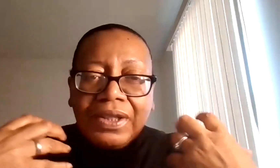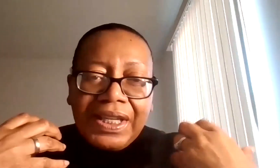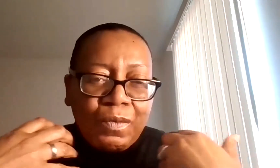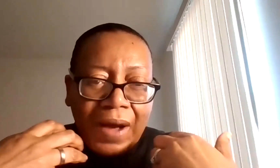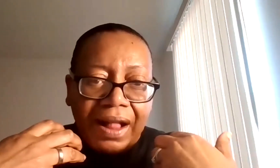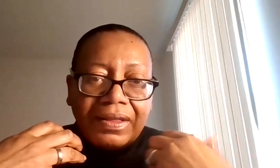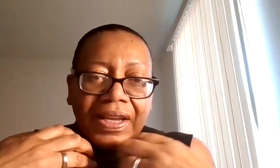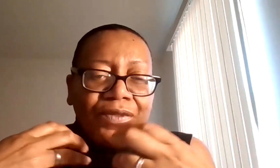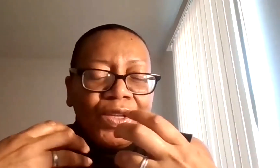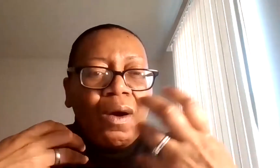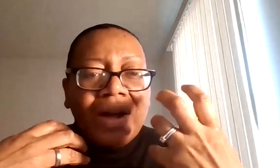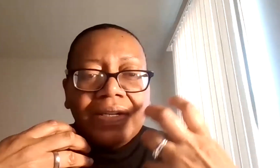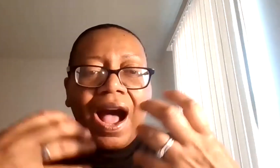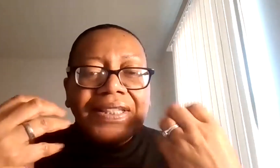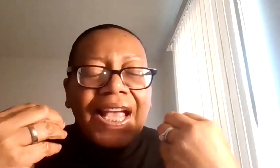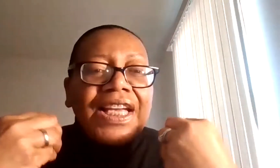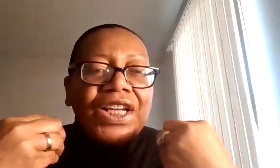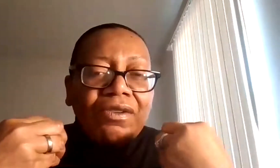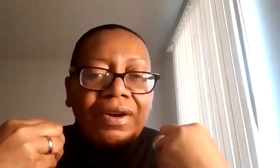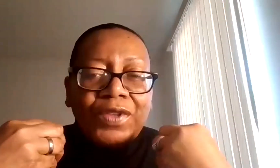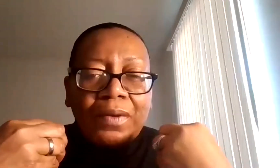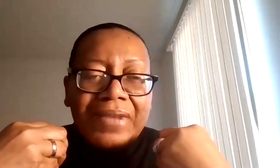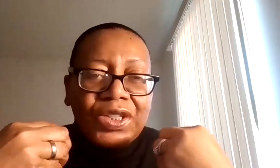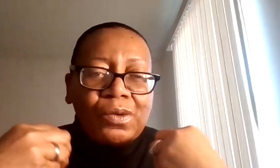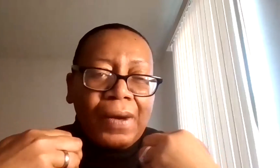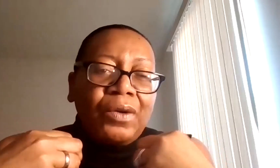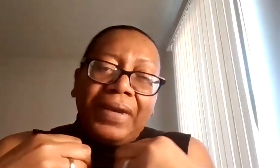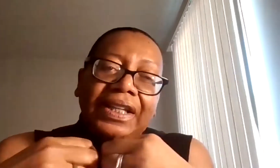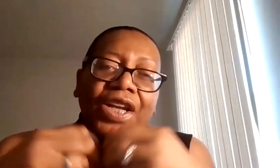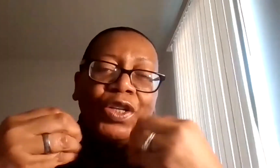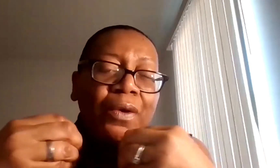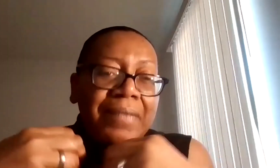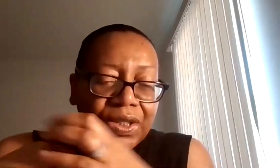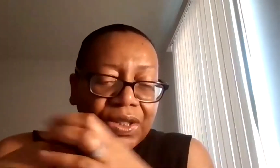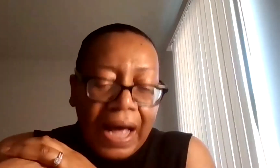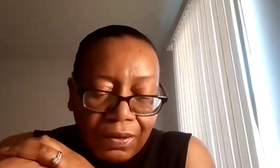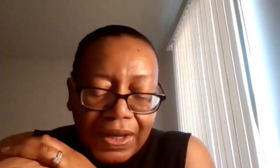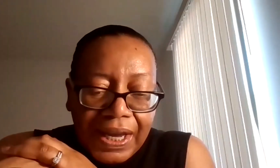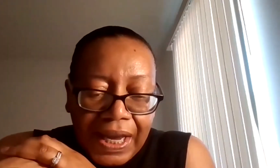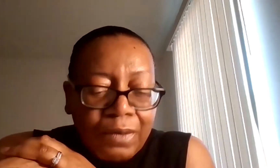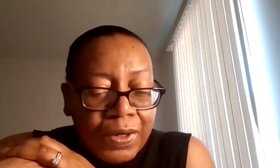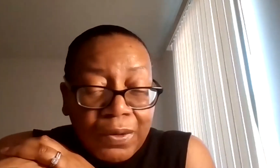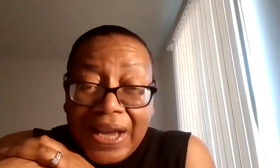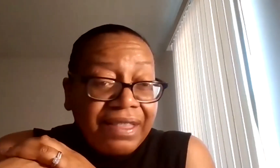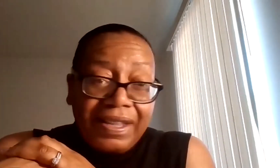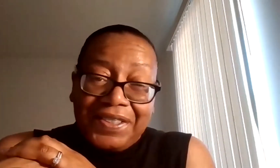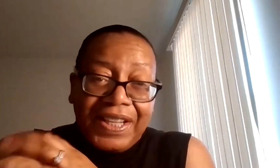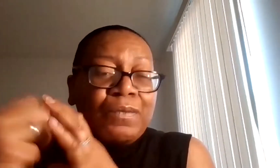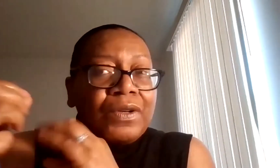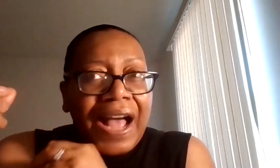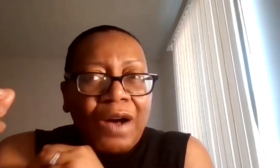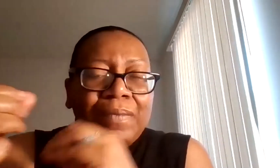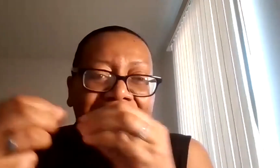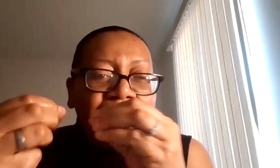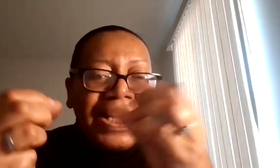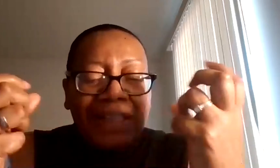mentally well, if you are not taking care of your mental wellbeing, your mental health, it will create things.